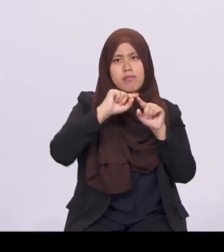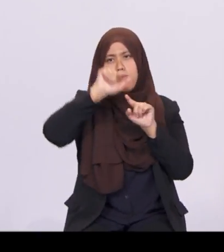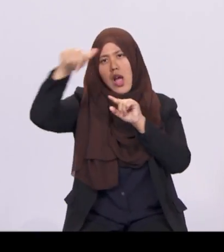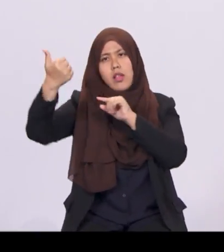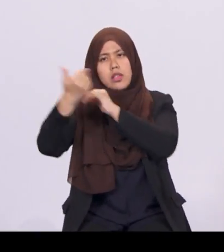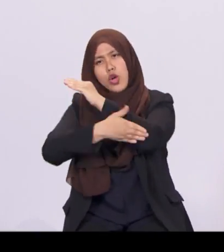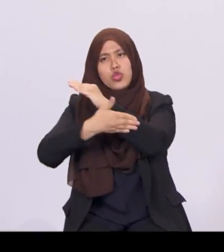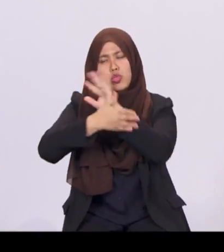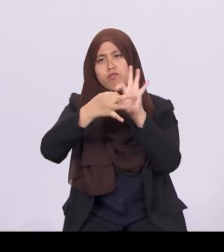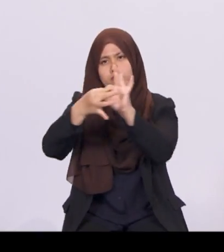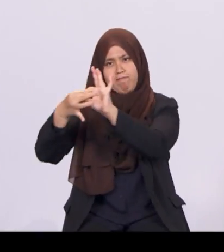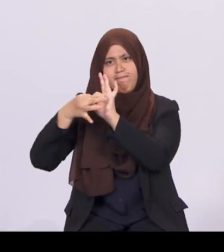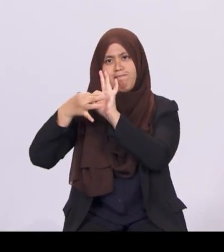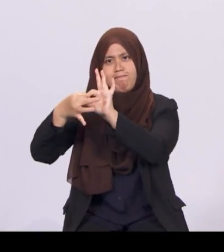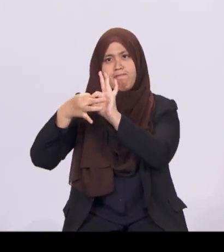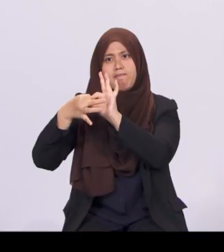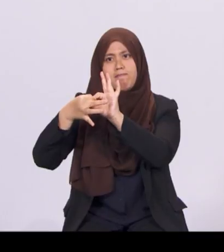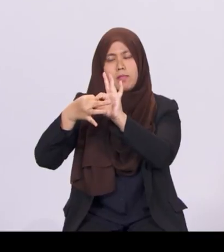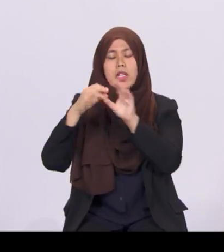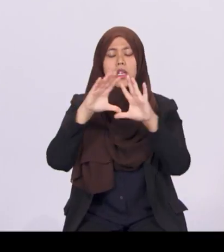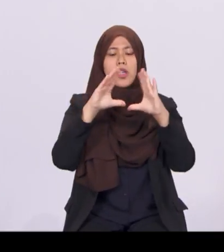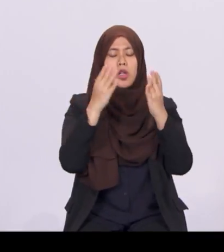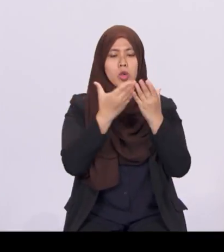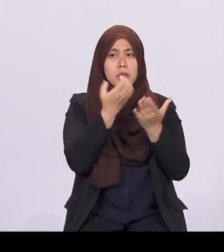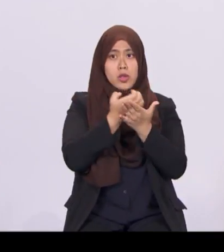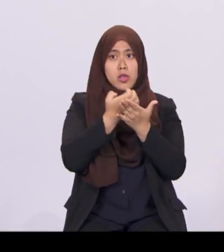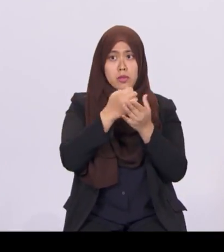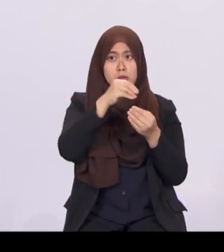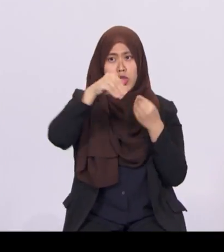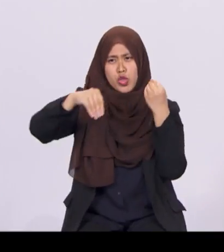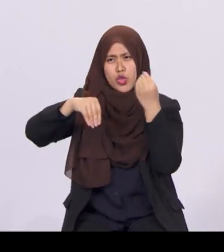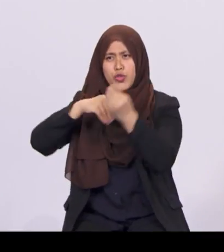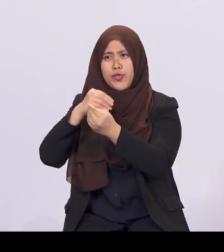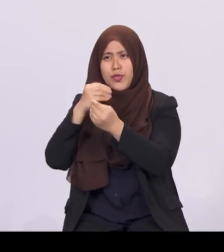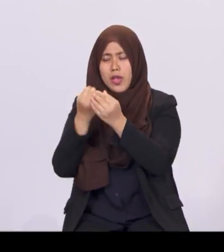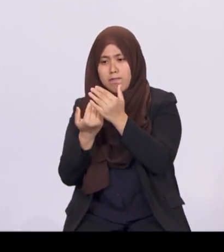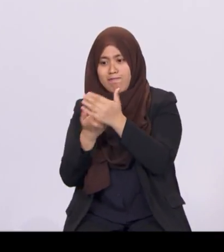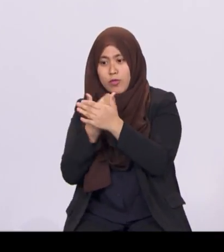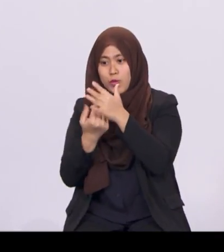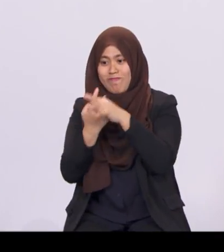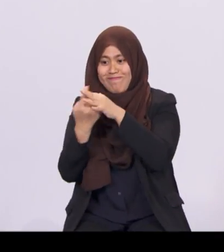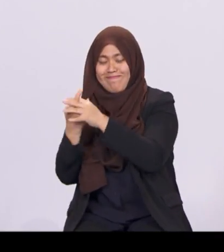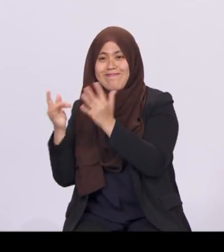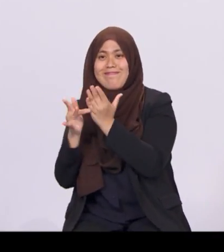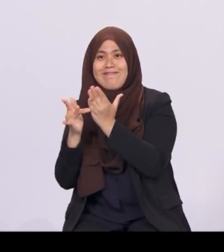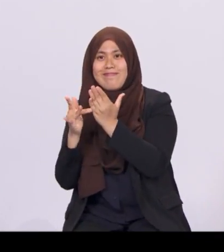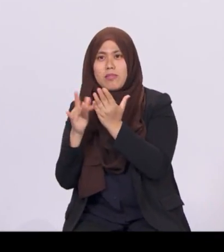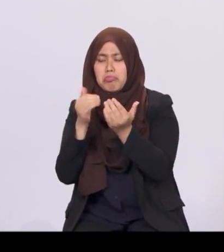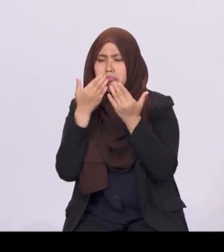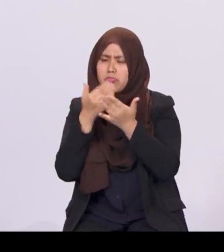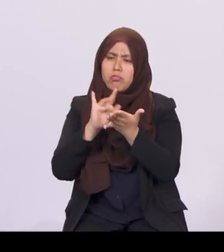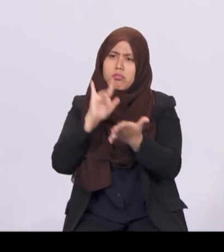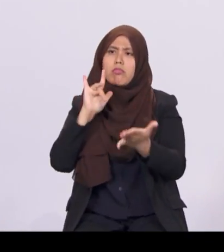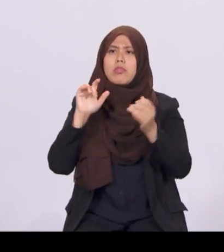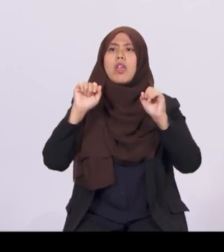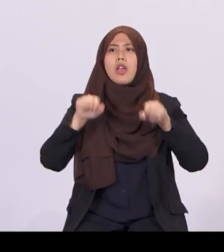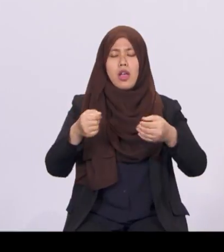The shifts in the global economy and the emergence of new technologies are to our advantage because they allow us to seize opportunities beyond our borders.